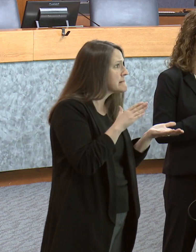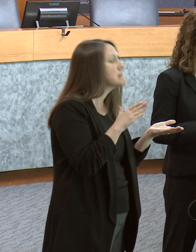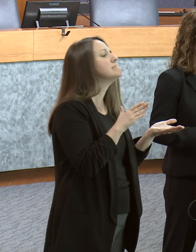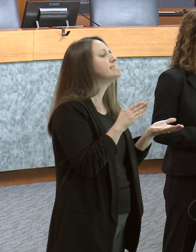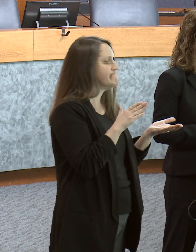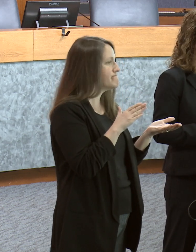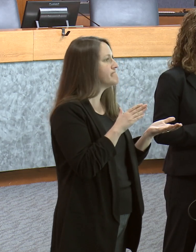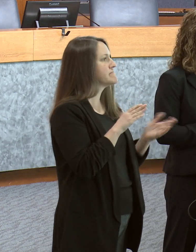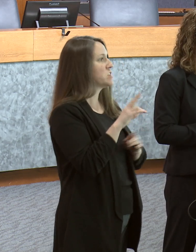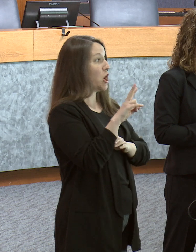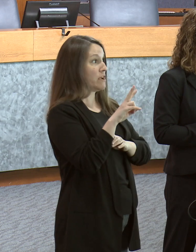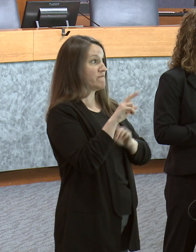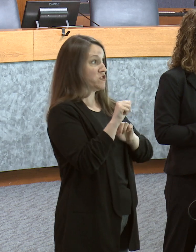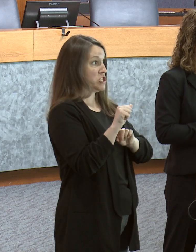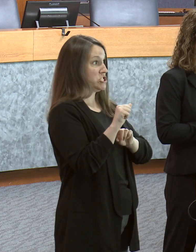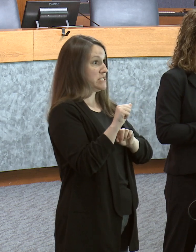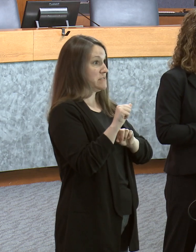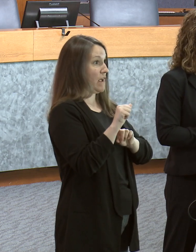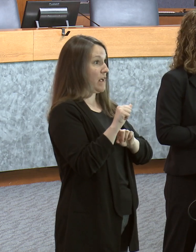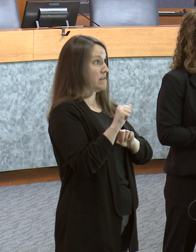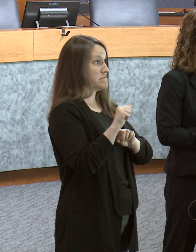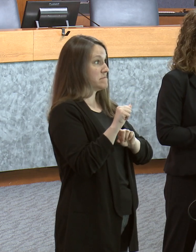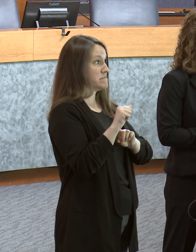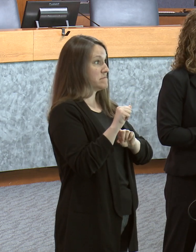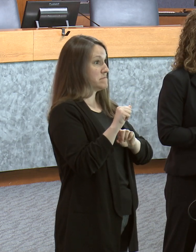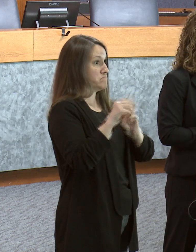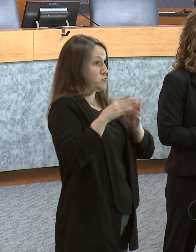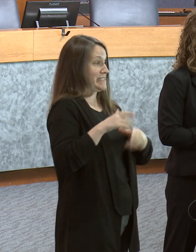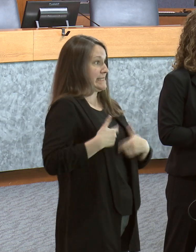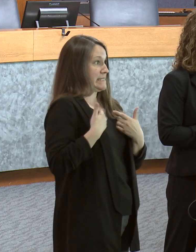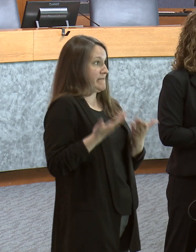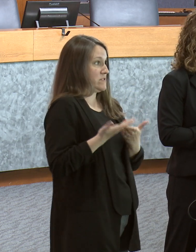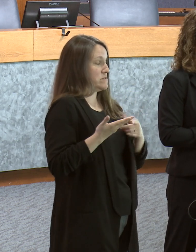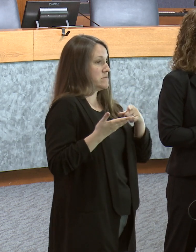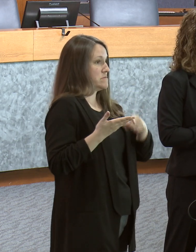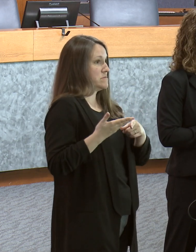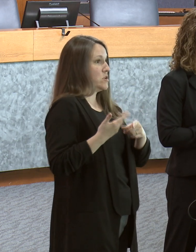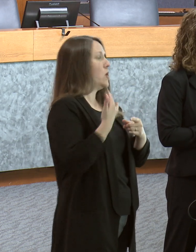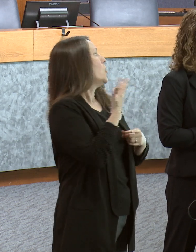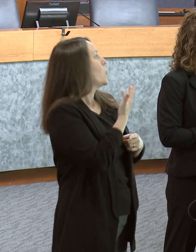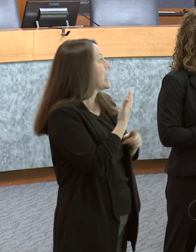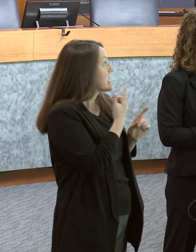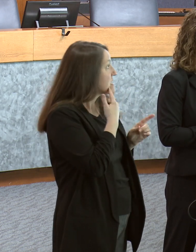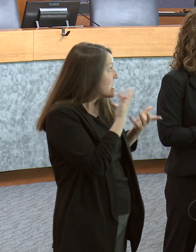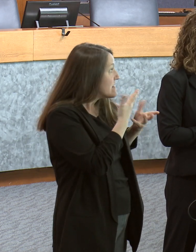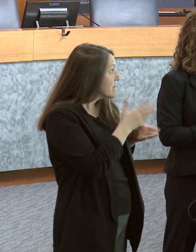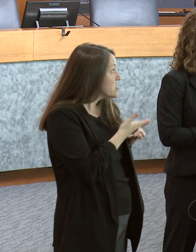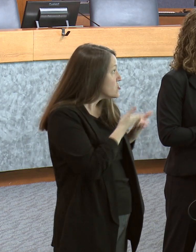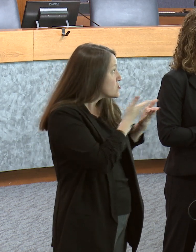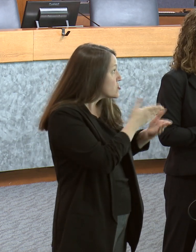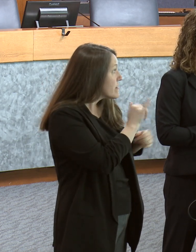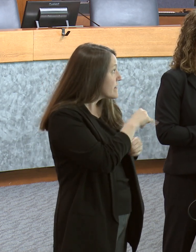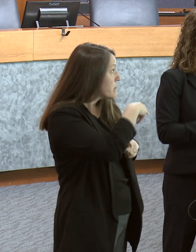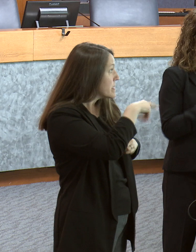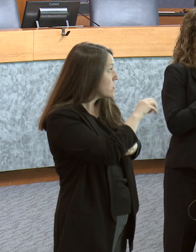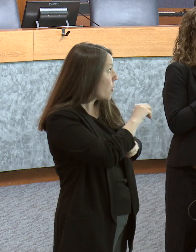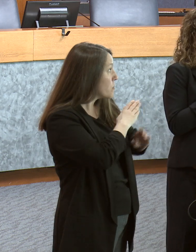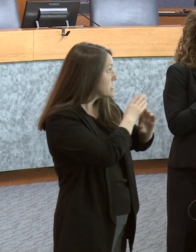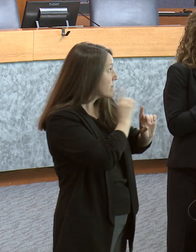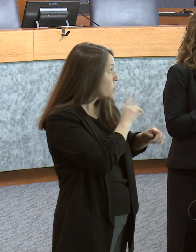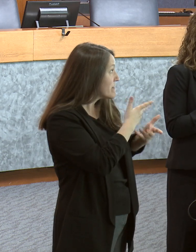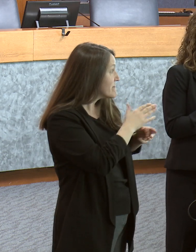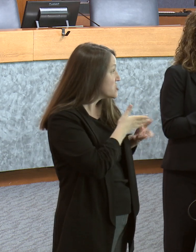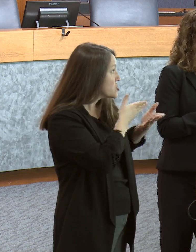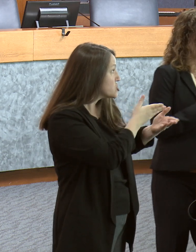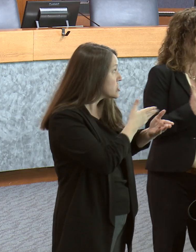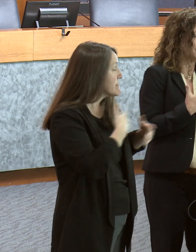all over the state feel when they are waiting to find out whether or not a protective order has been served on their behalf. That